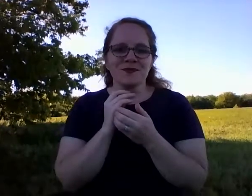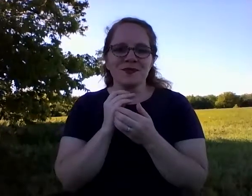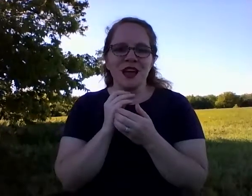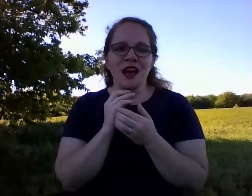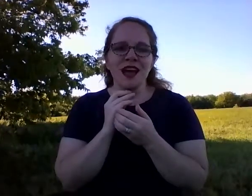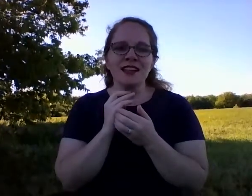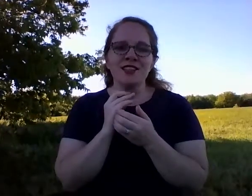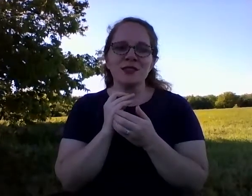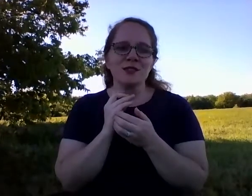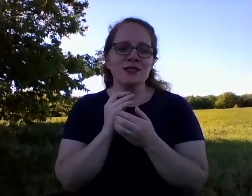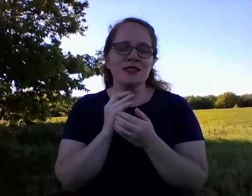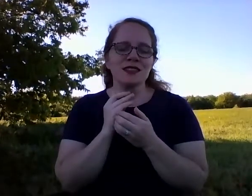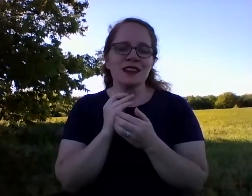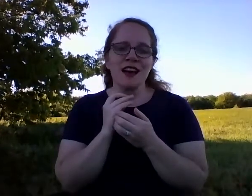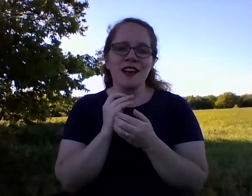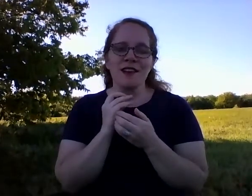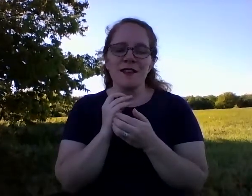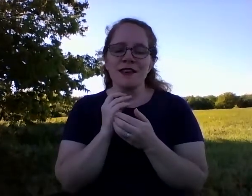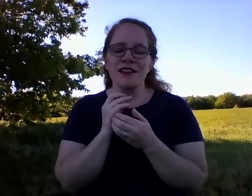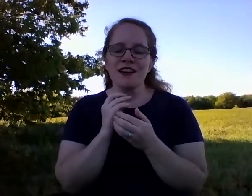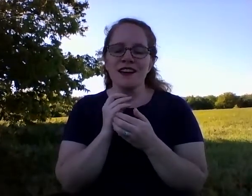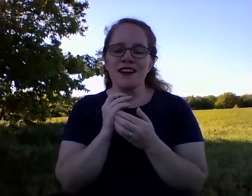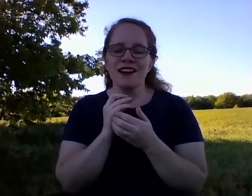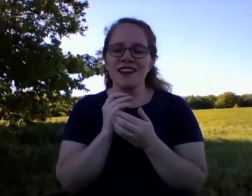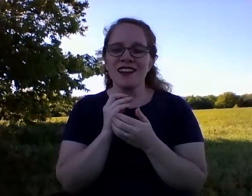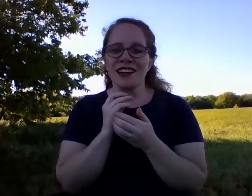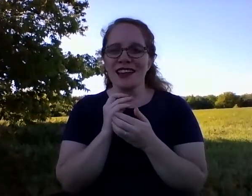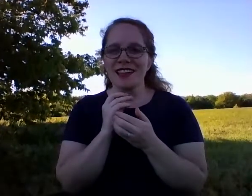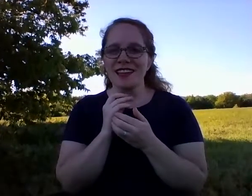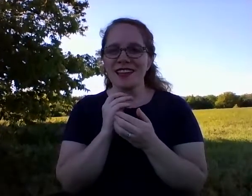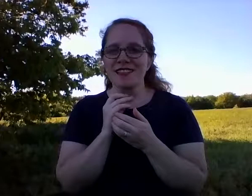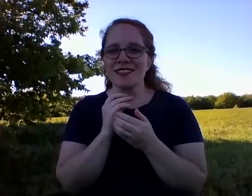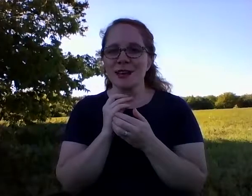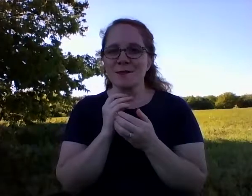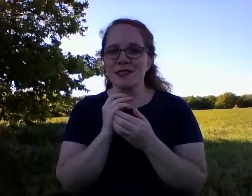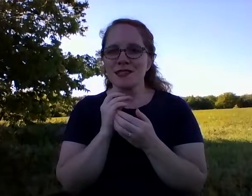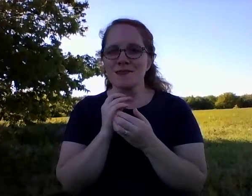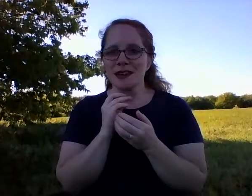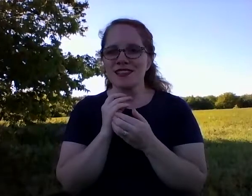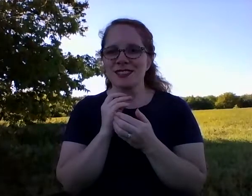I choose to love, honor, and accept myself.